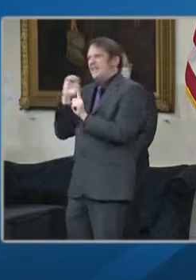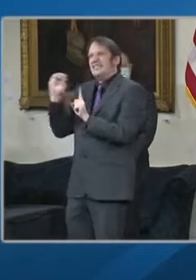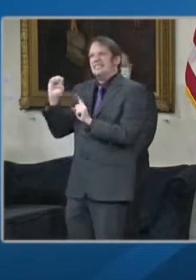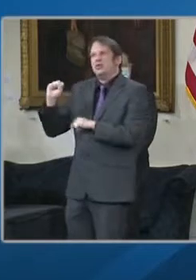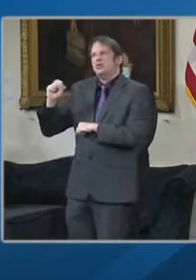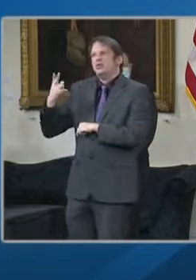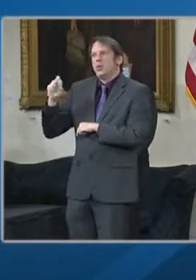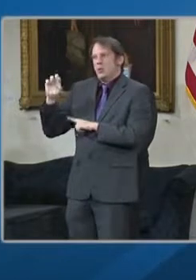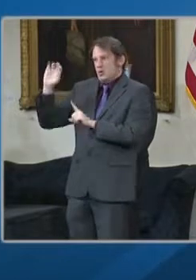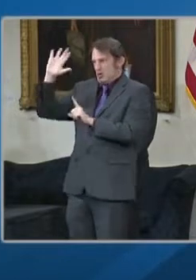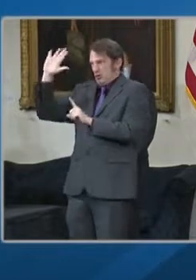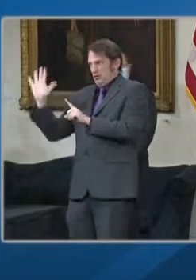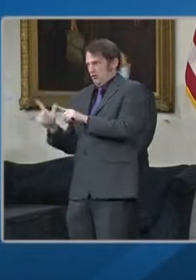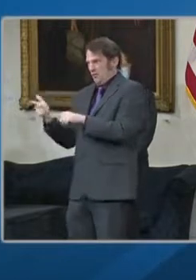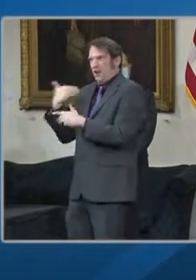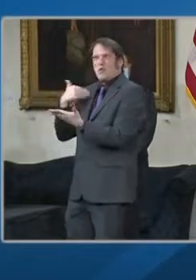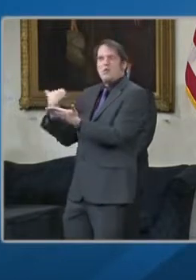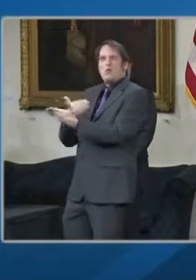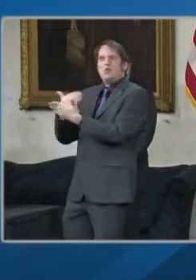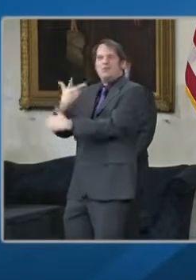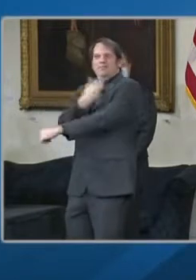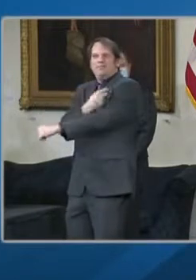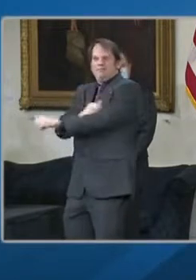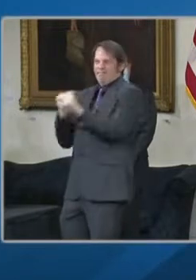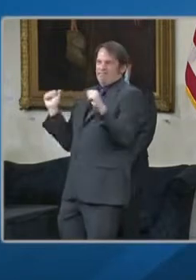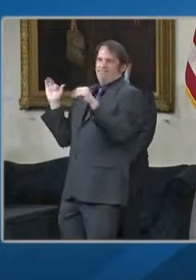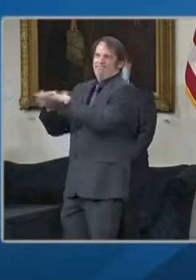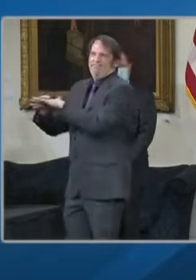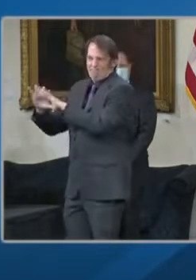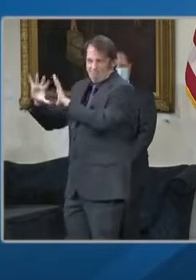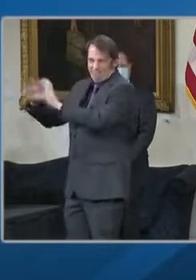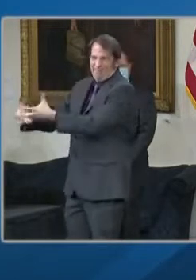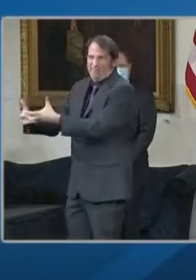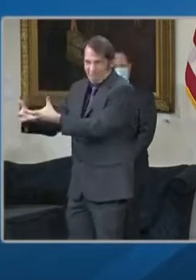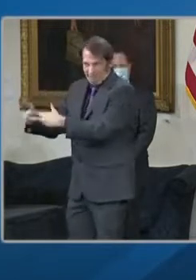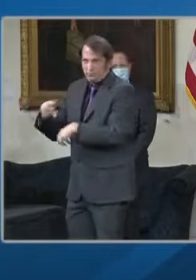vaccination site at the Wicomico Youth and Civic Center in Salisbury.